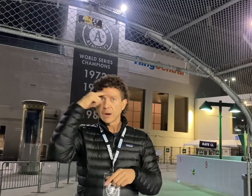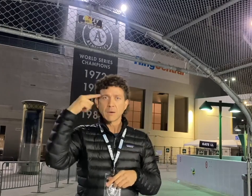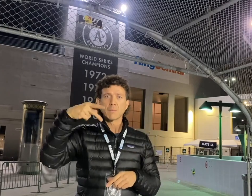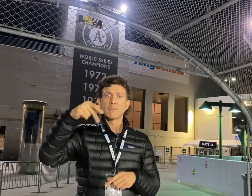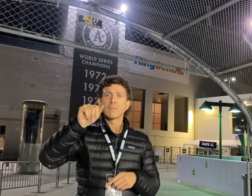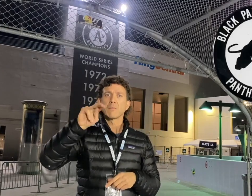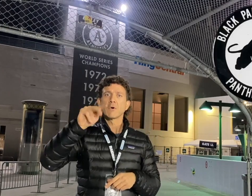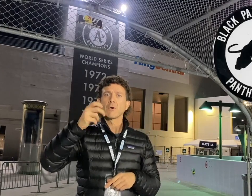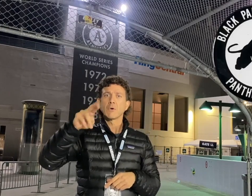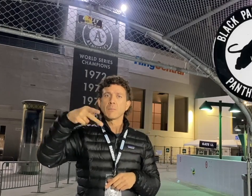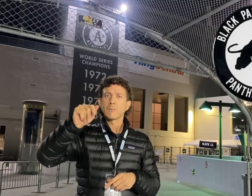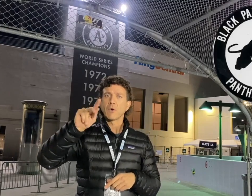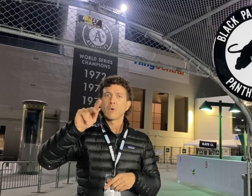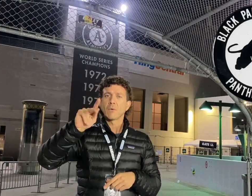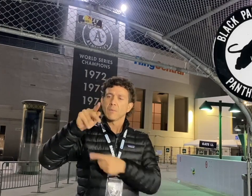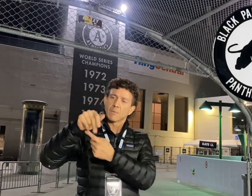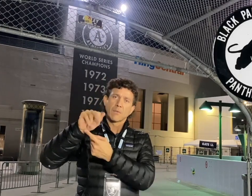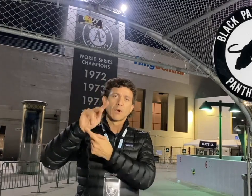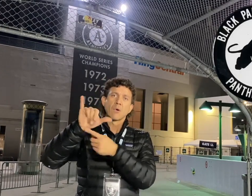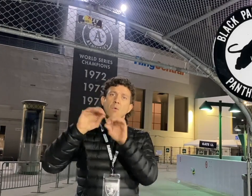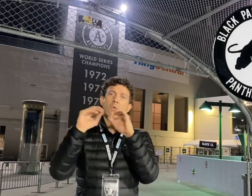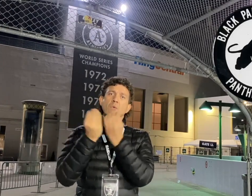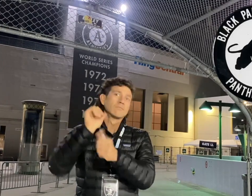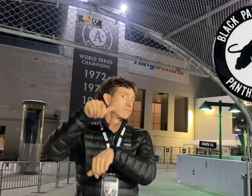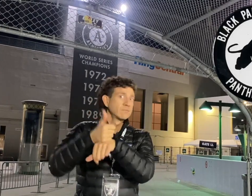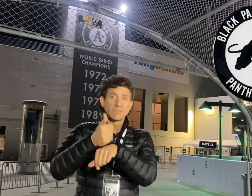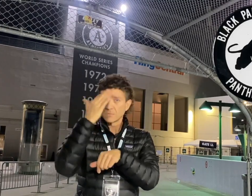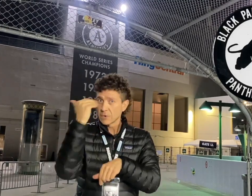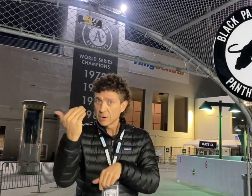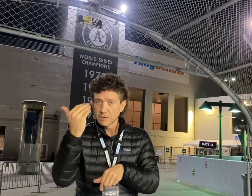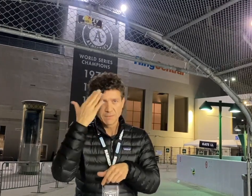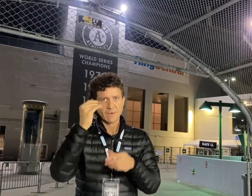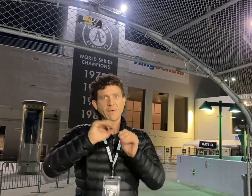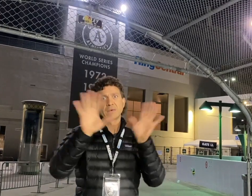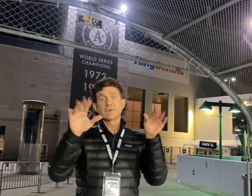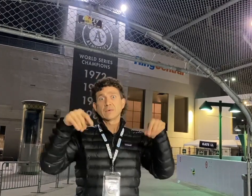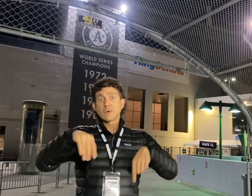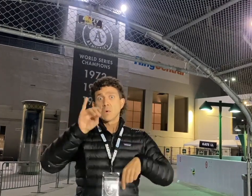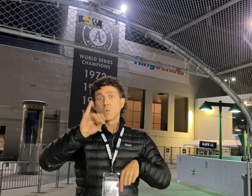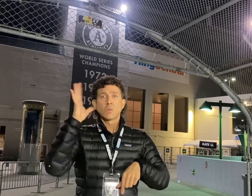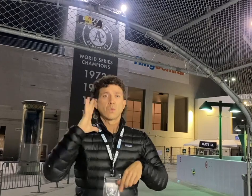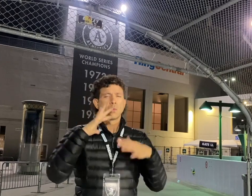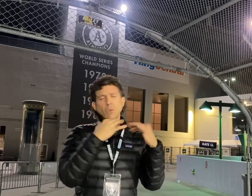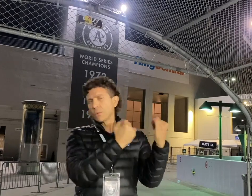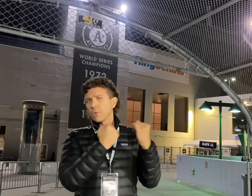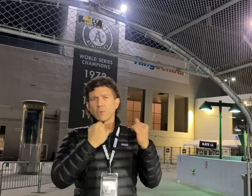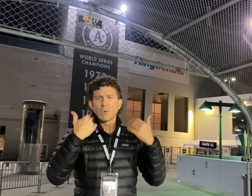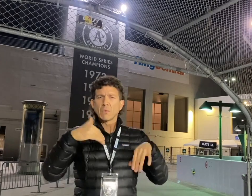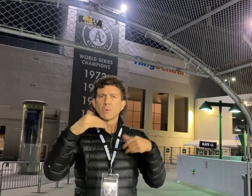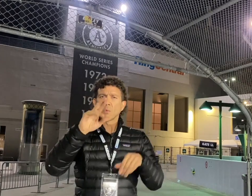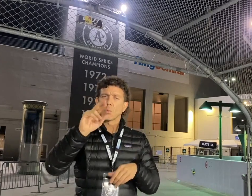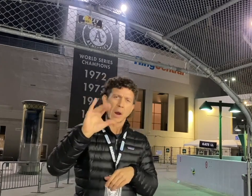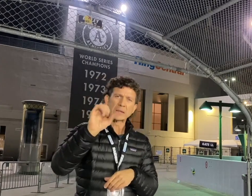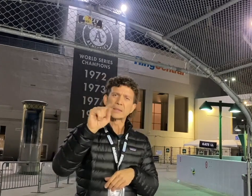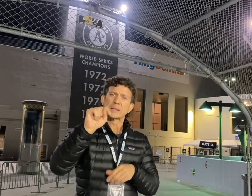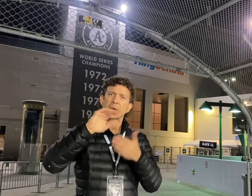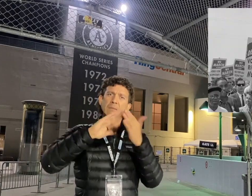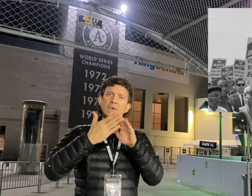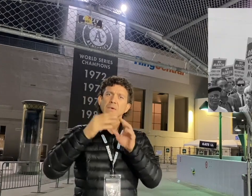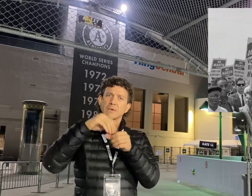The same year in 1966, the Black Panther Party was formed in Oakland to combat racial justice. In terms of bad, the